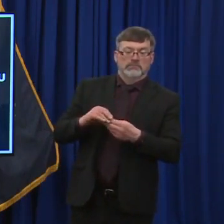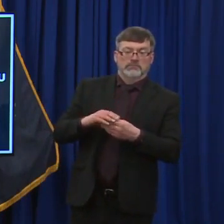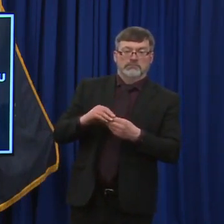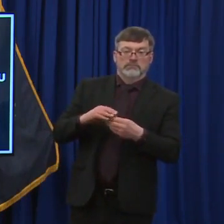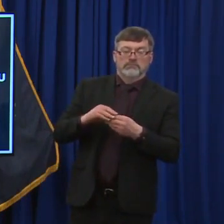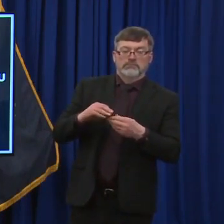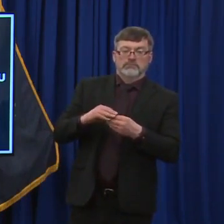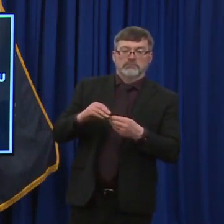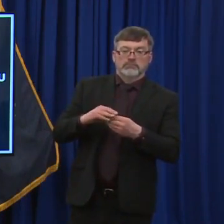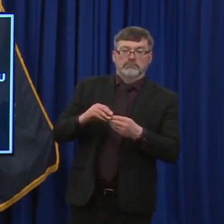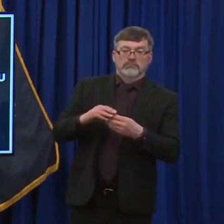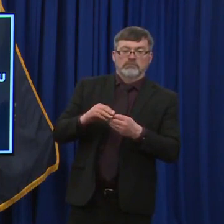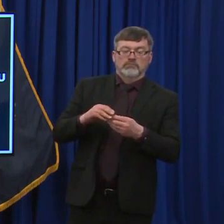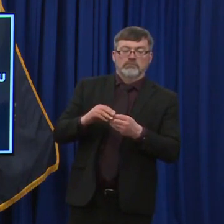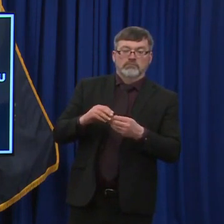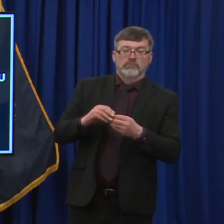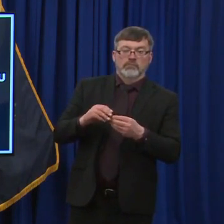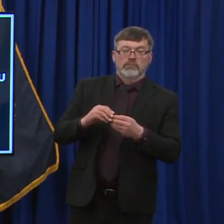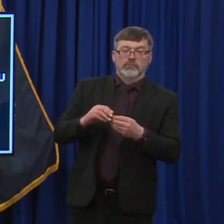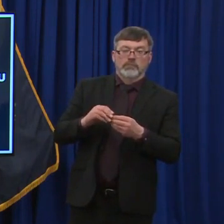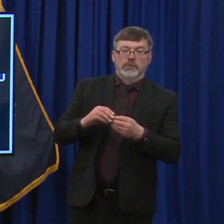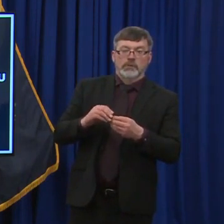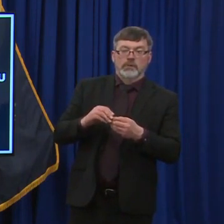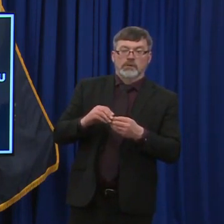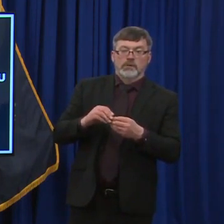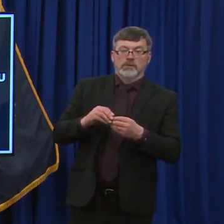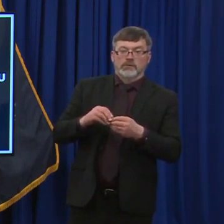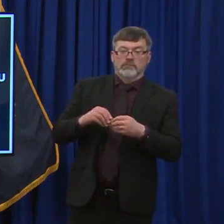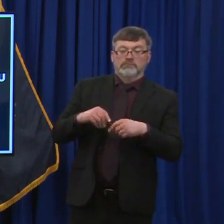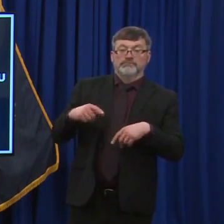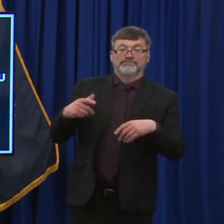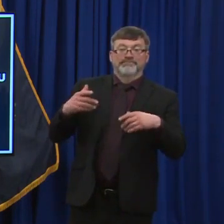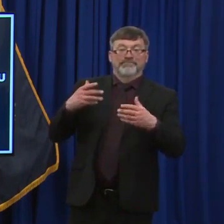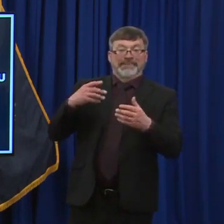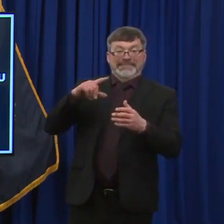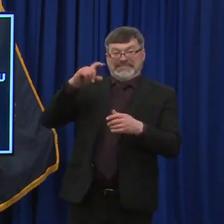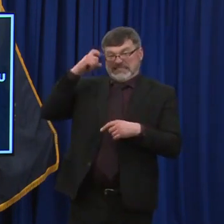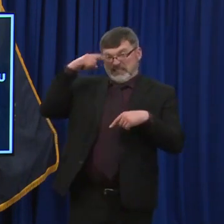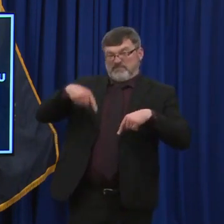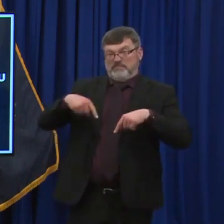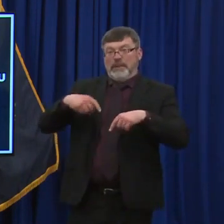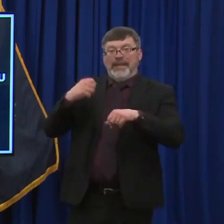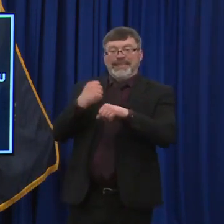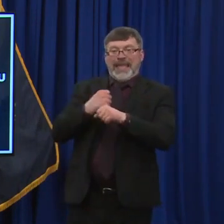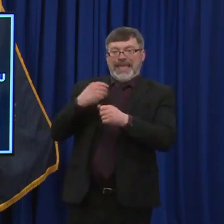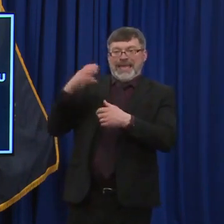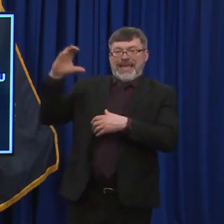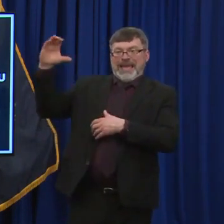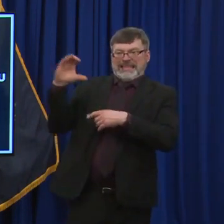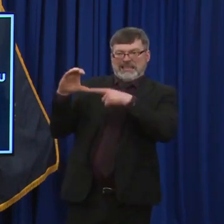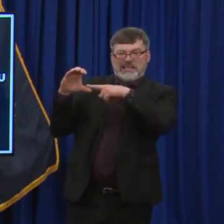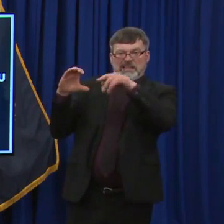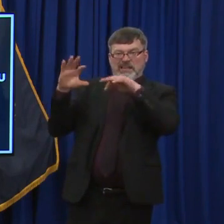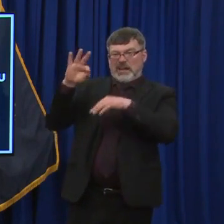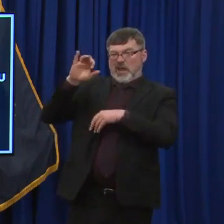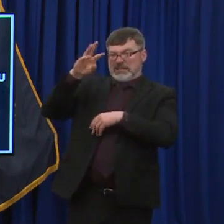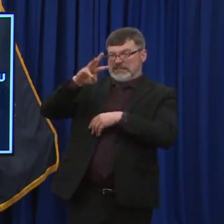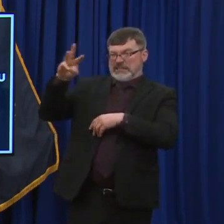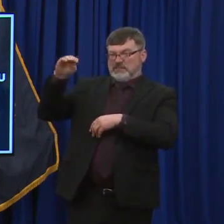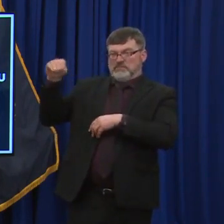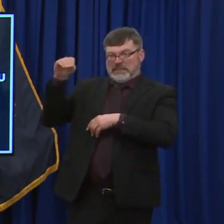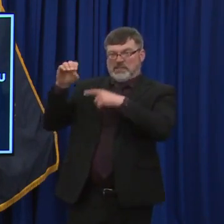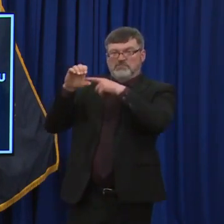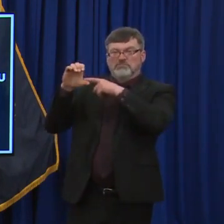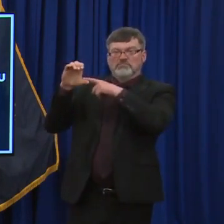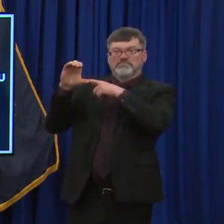say over where the state dollars are spent that are coming in through this new stimulus practice program, as you did